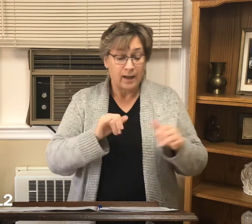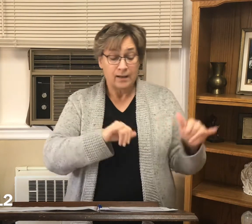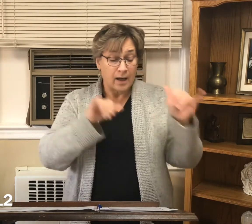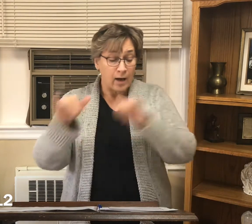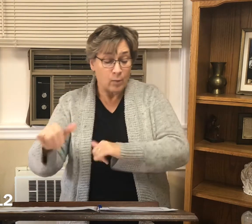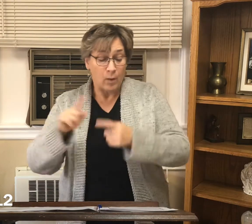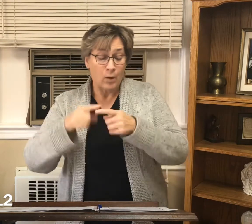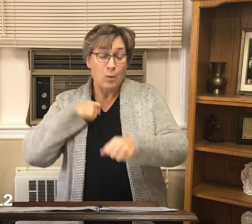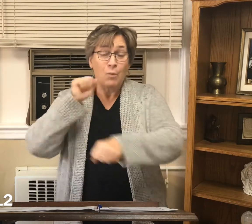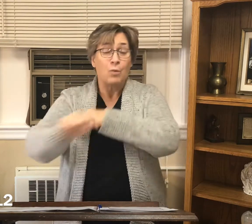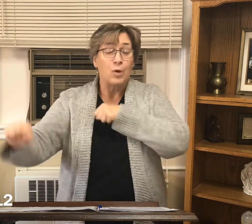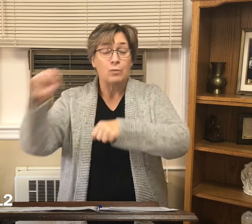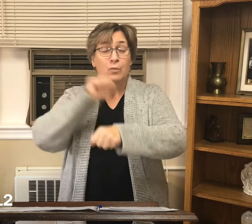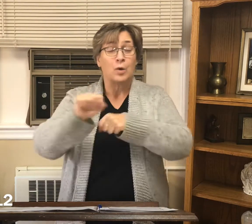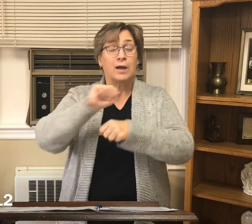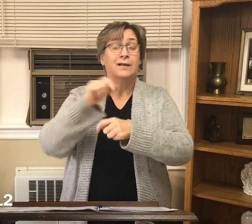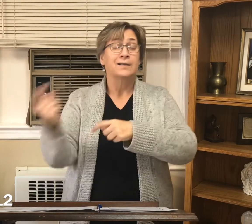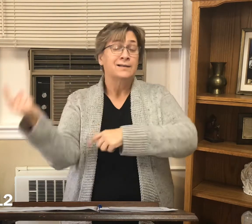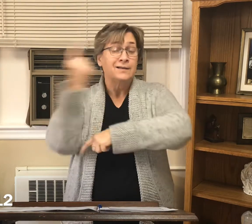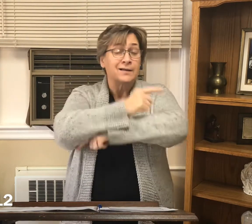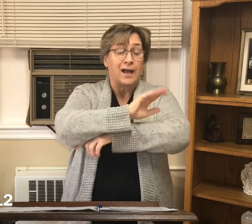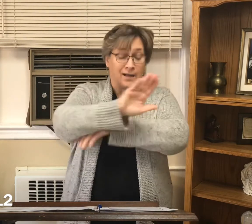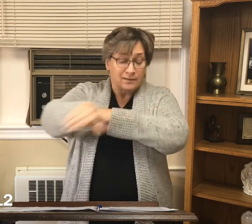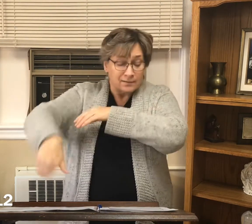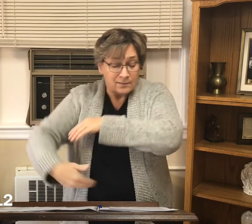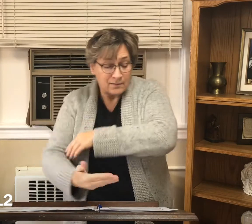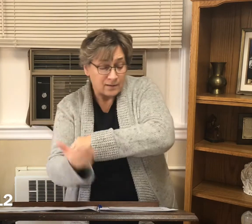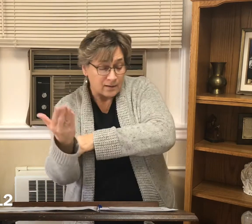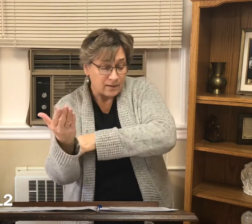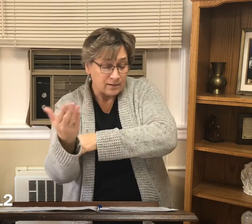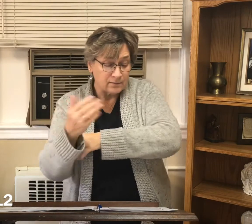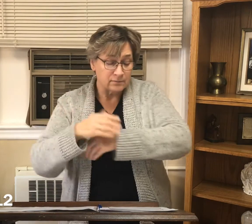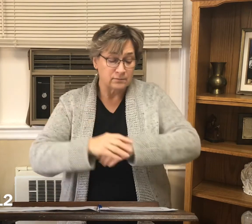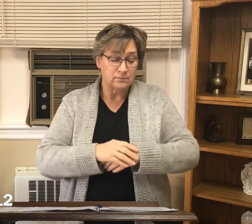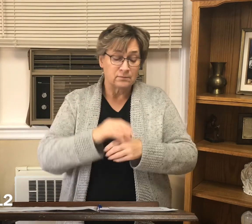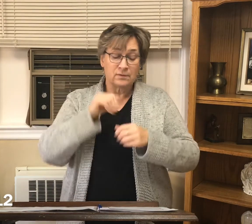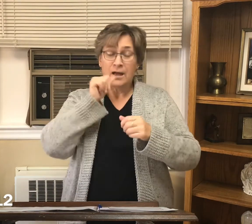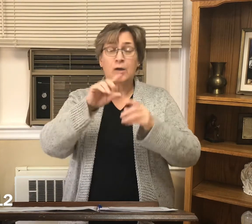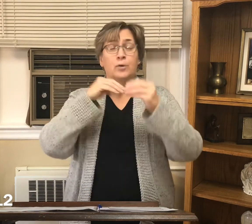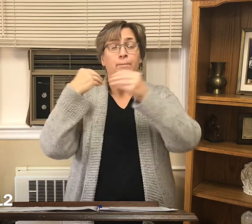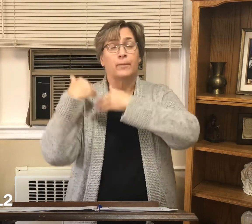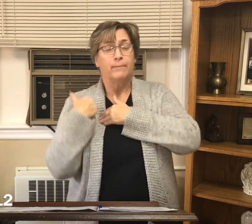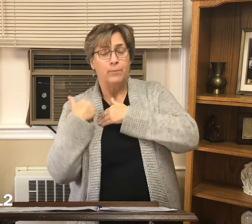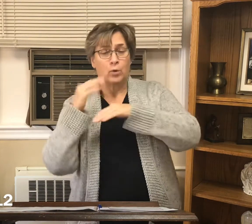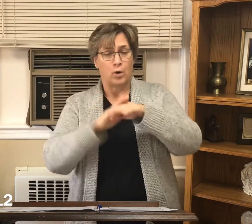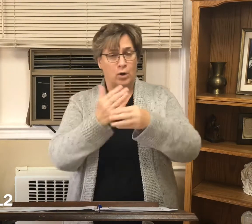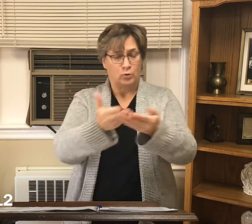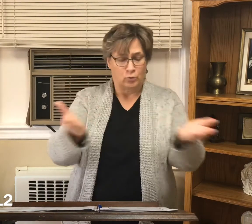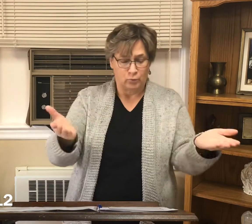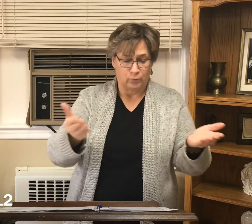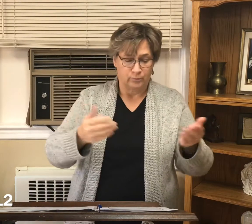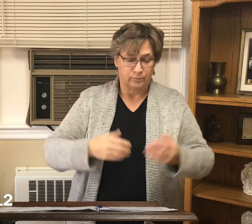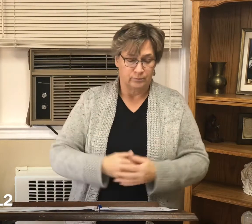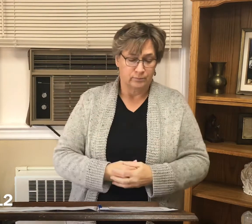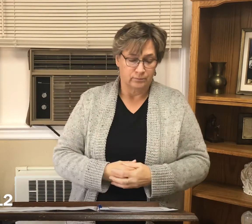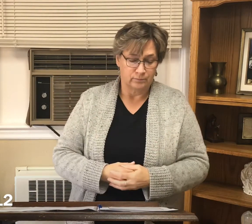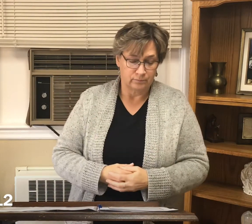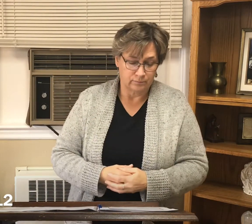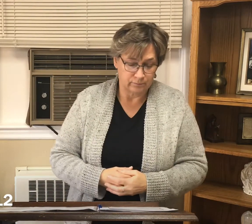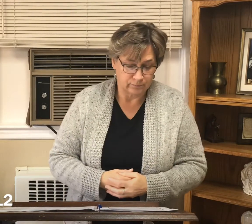on the contrary in toil and drudgery night and day we worked so as to not burden any of you